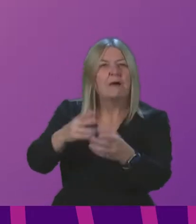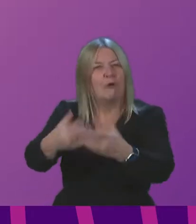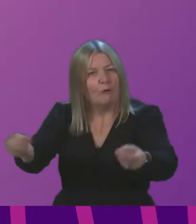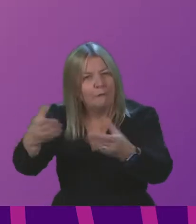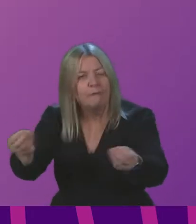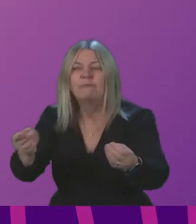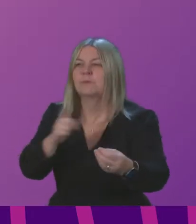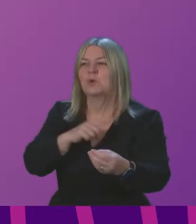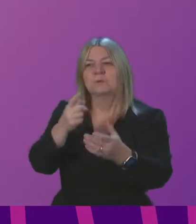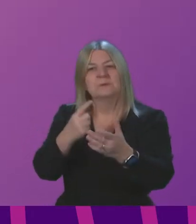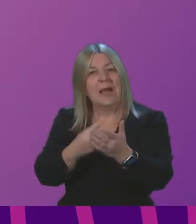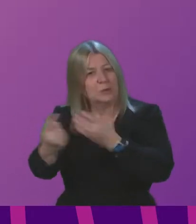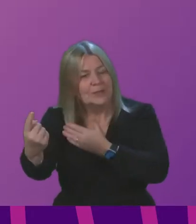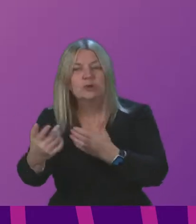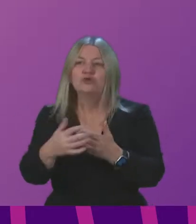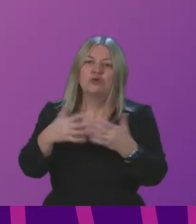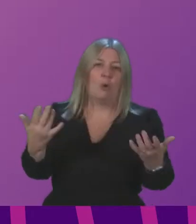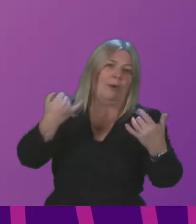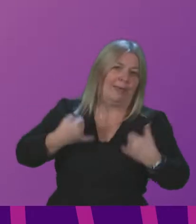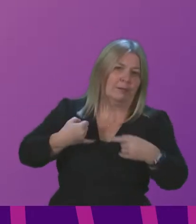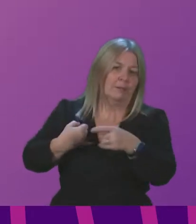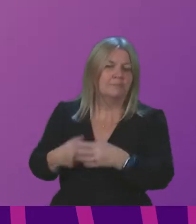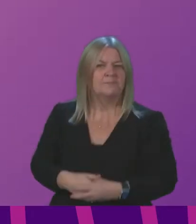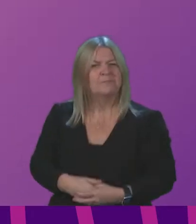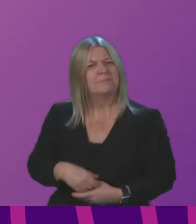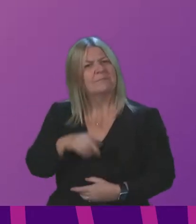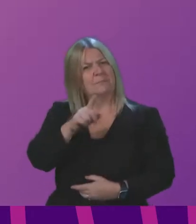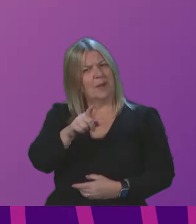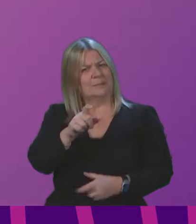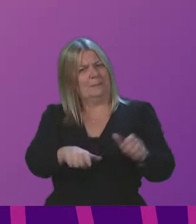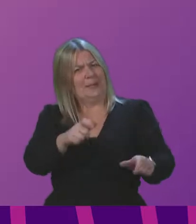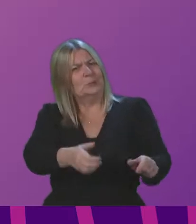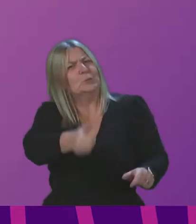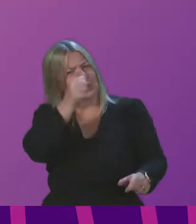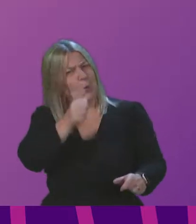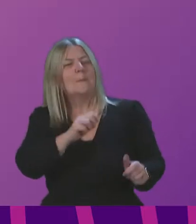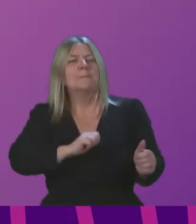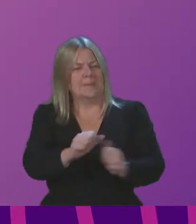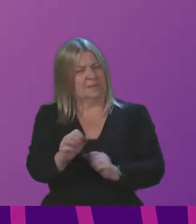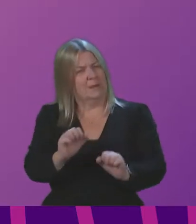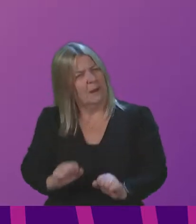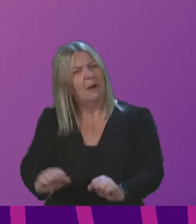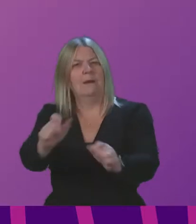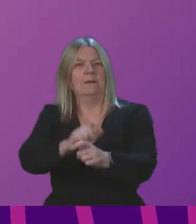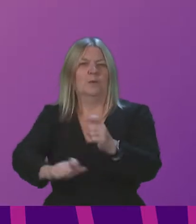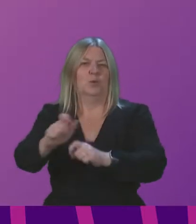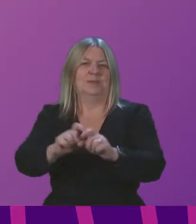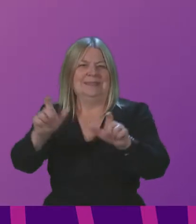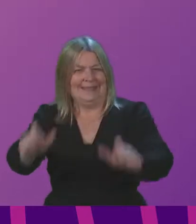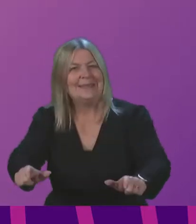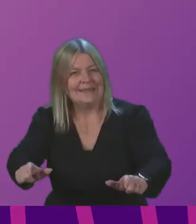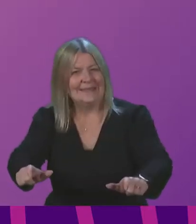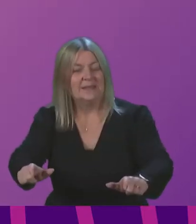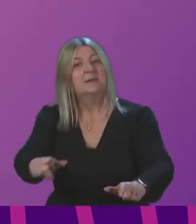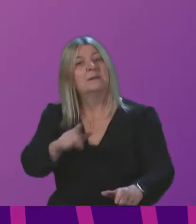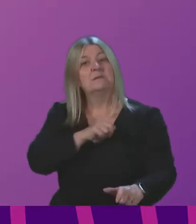because of COVID. But Deputy Presiding Officer we know that patients do better when they are in their own communities which is why local health